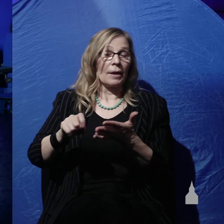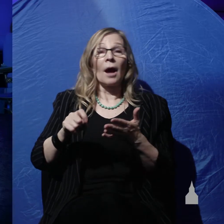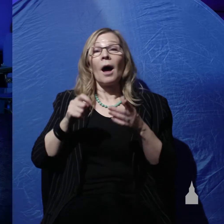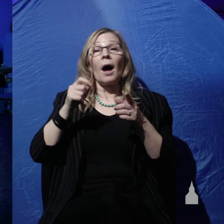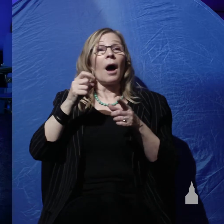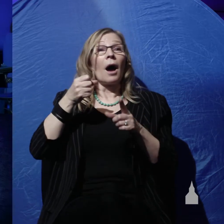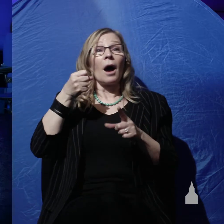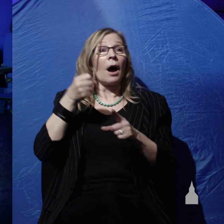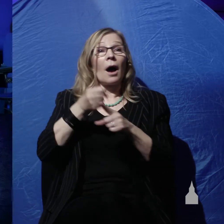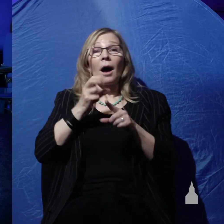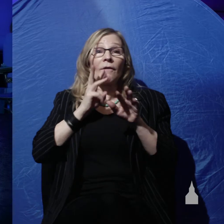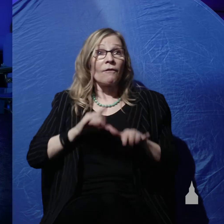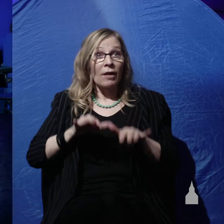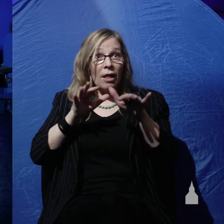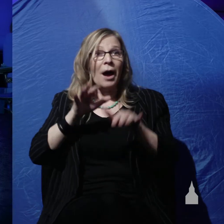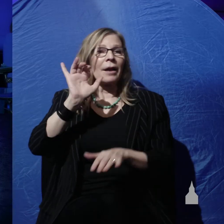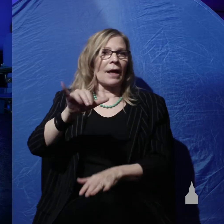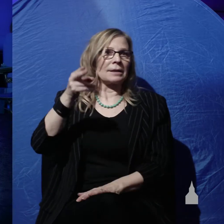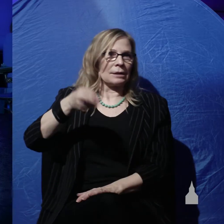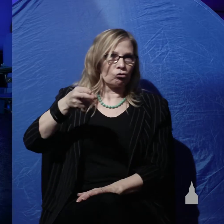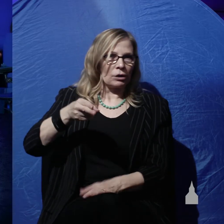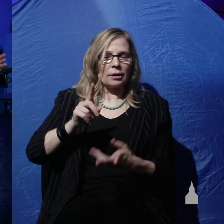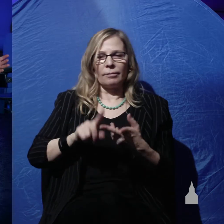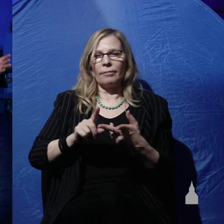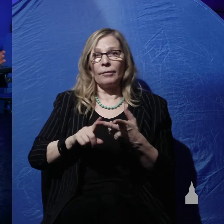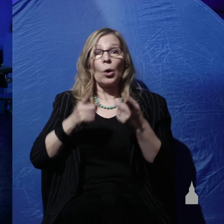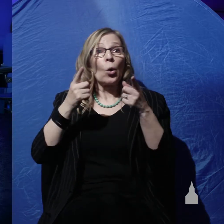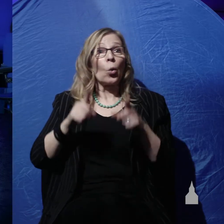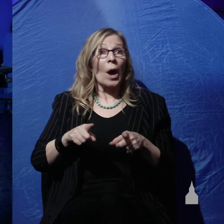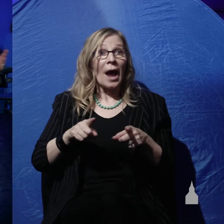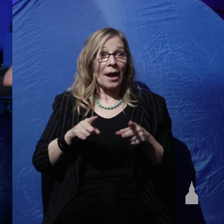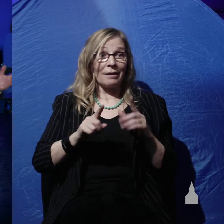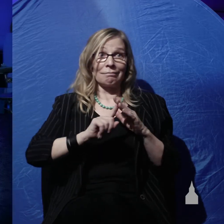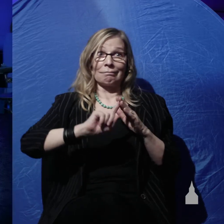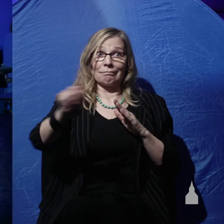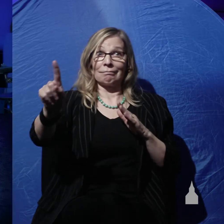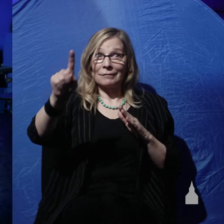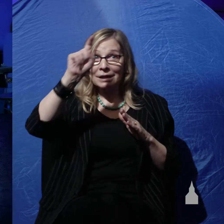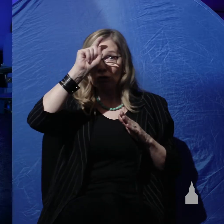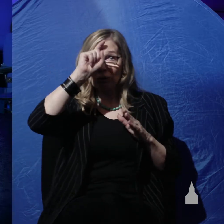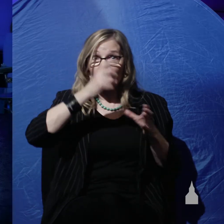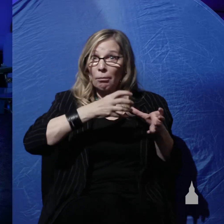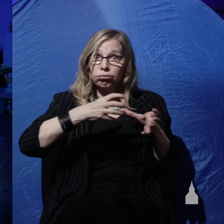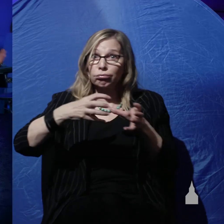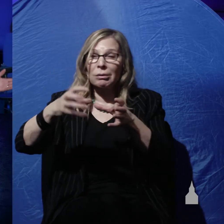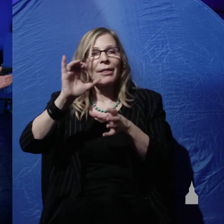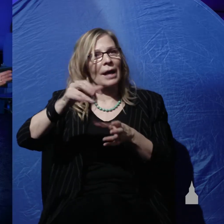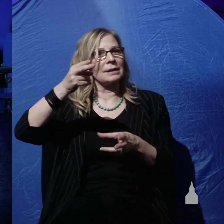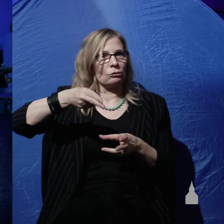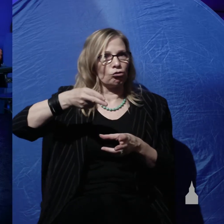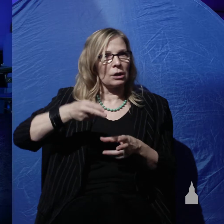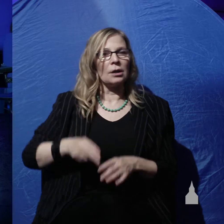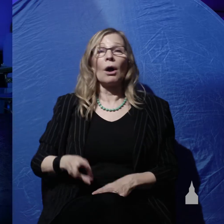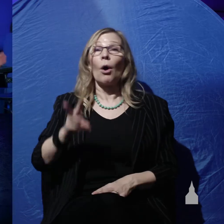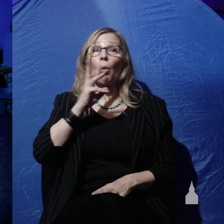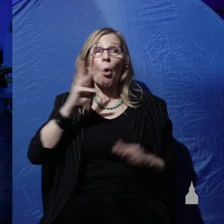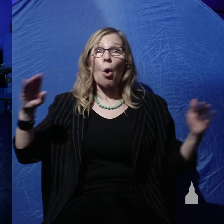history. And when he says there was an exodus out of Egypt, that's history. And the waters parted, that's not figurative mythology.